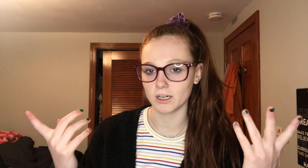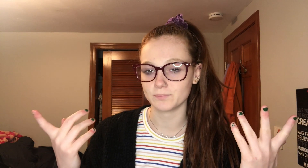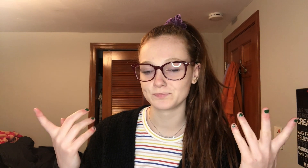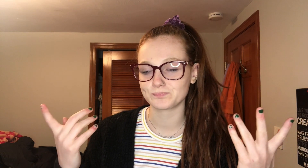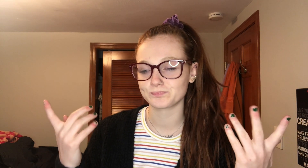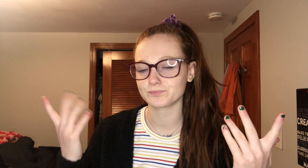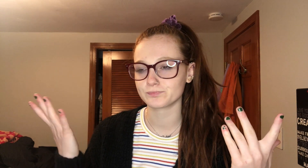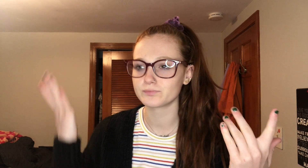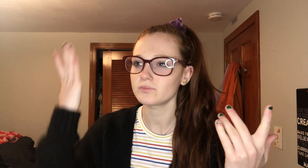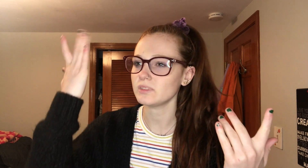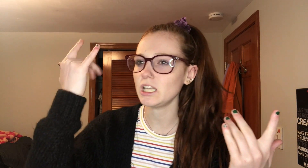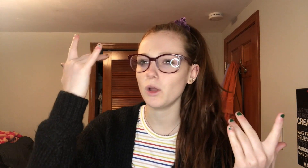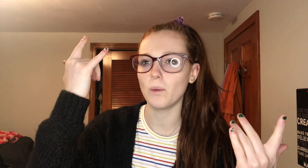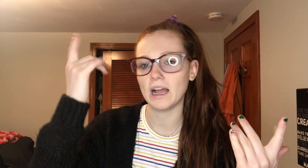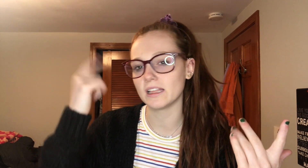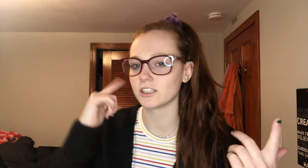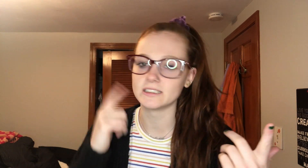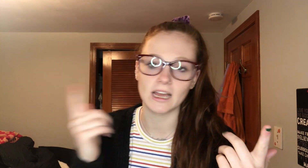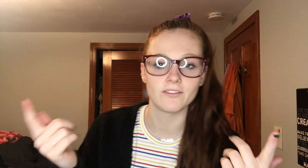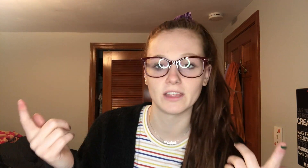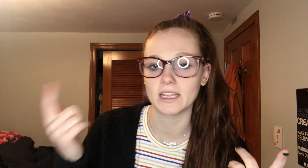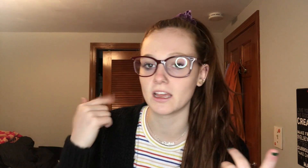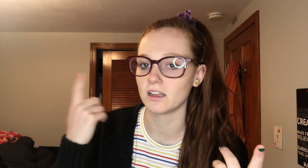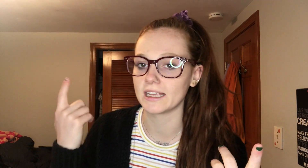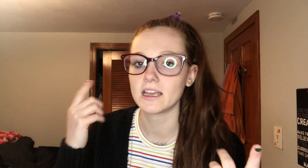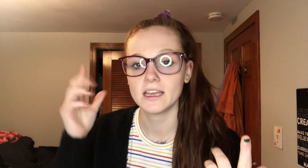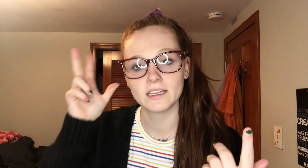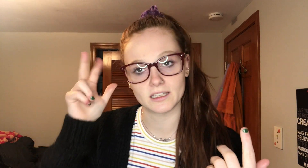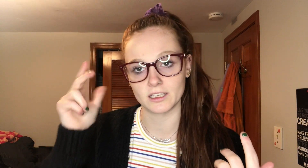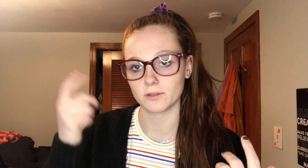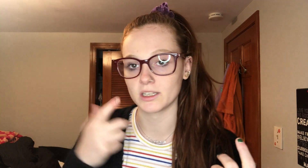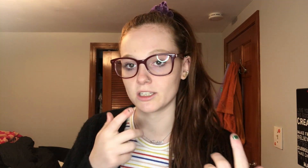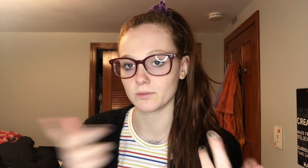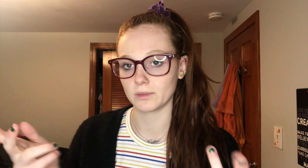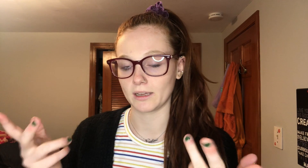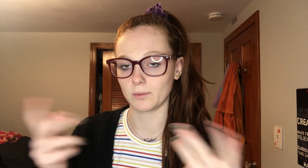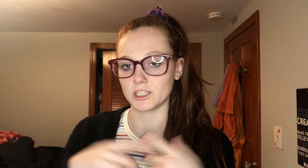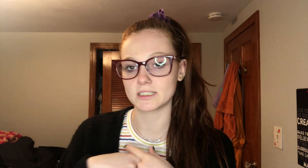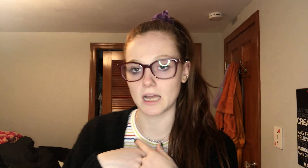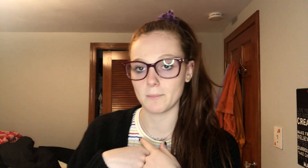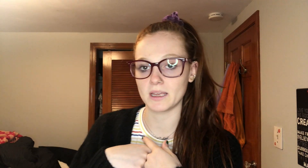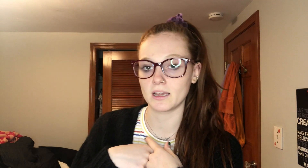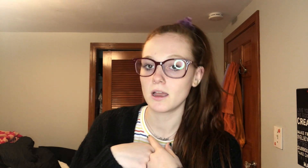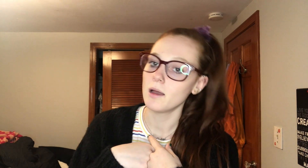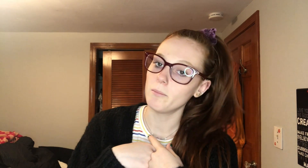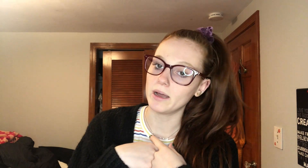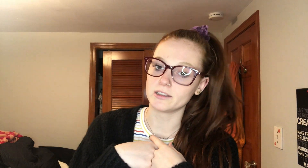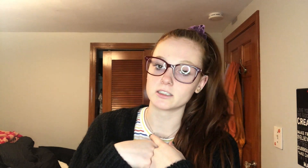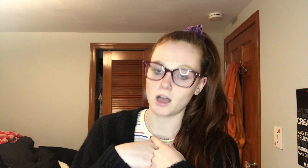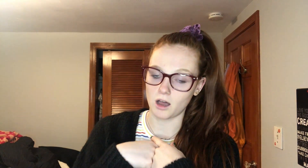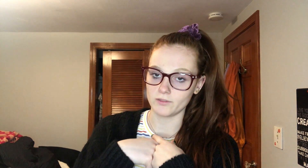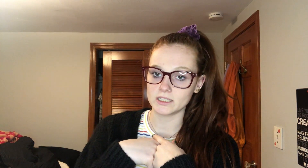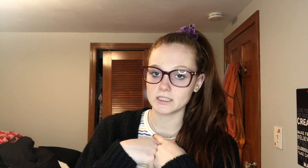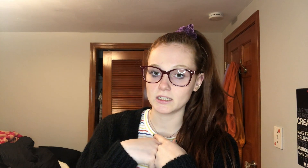why like they're deaf they can't like hear what like when you're stomping but there's obviously